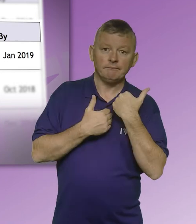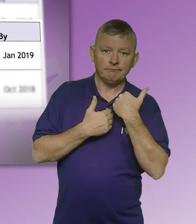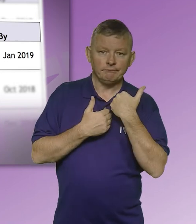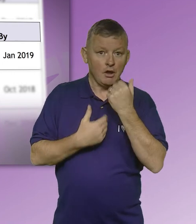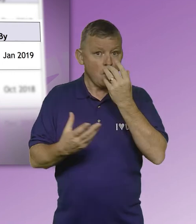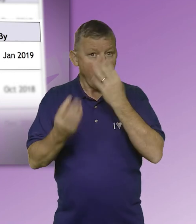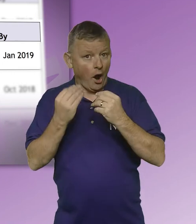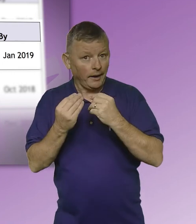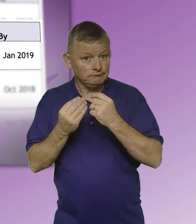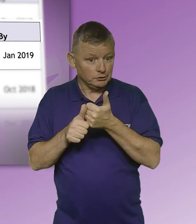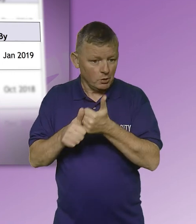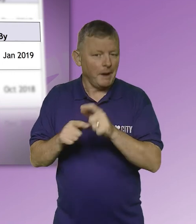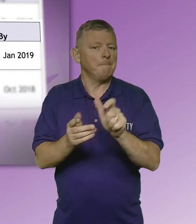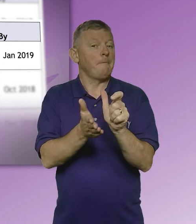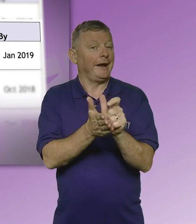Learning Support Marketing